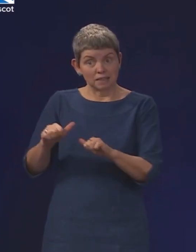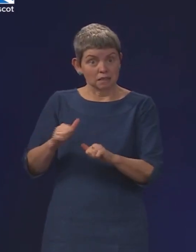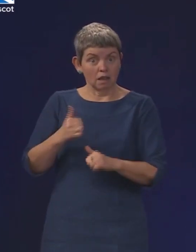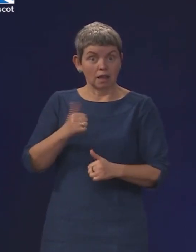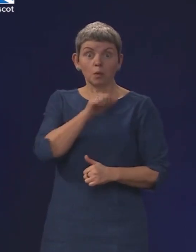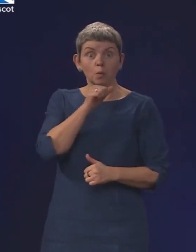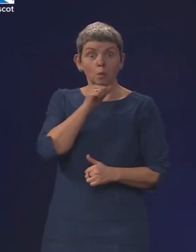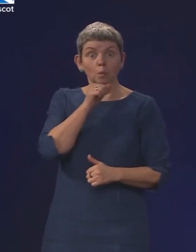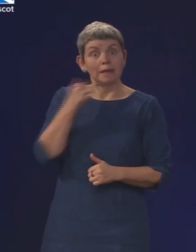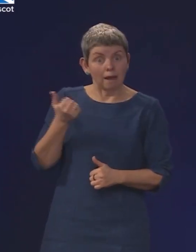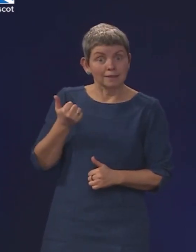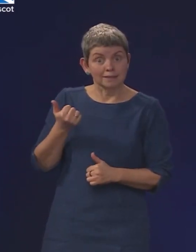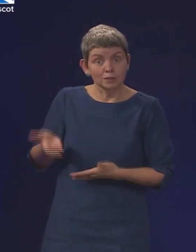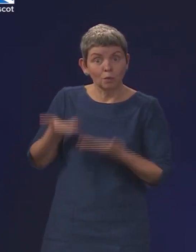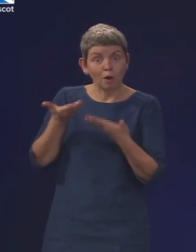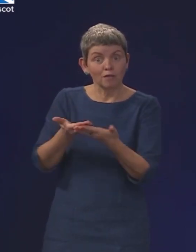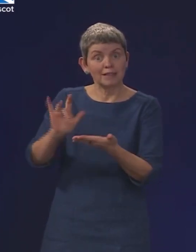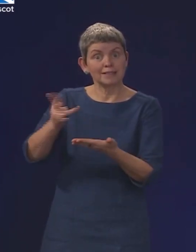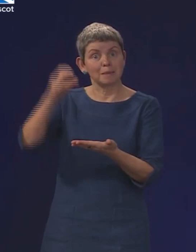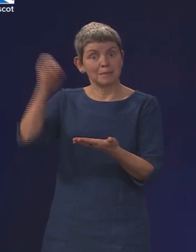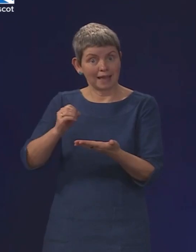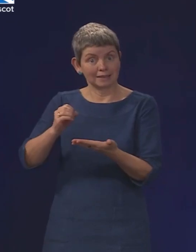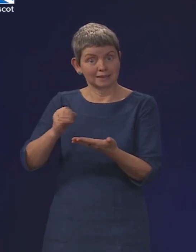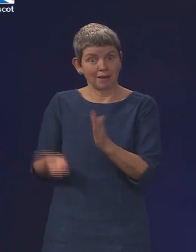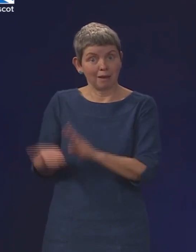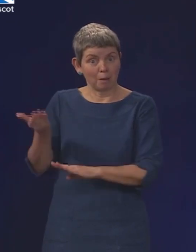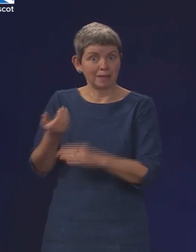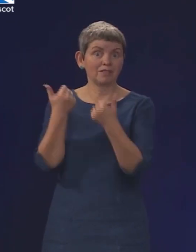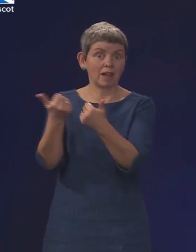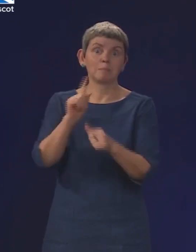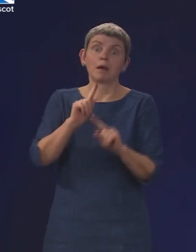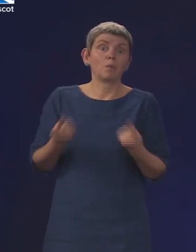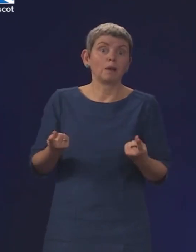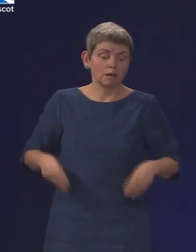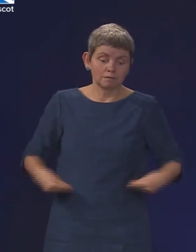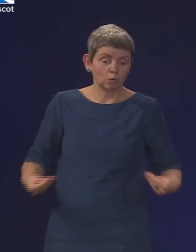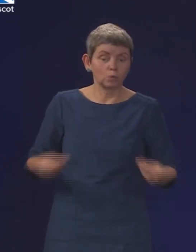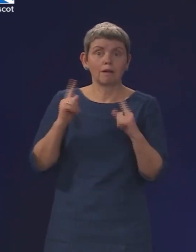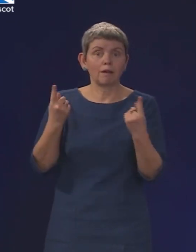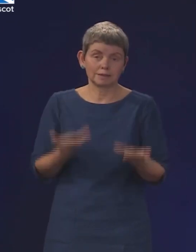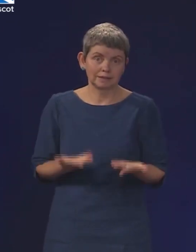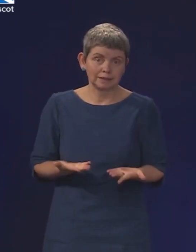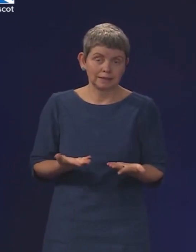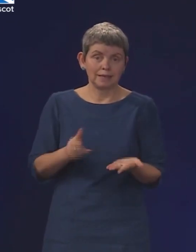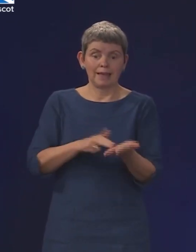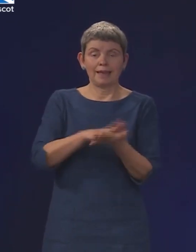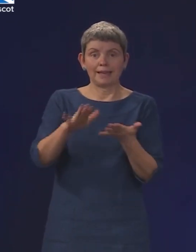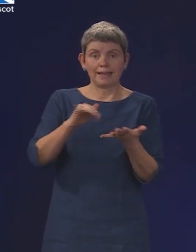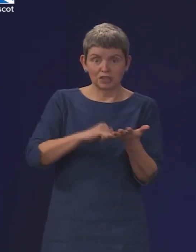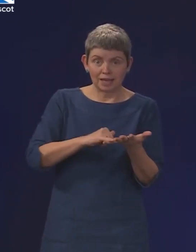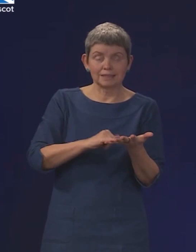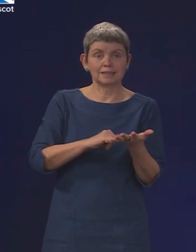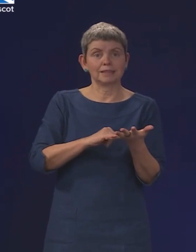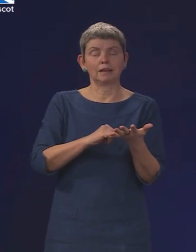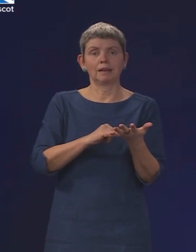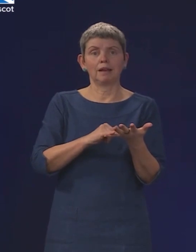not affordable within the reality of the financial situation we are in. The NHS Agenda for Change